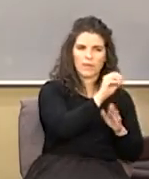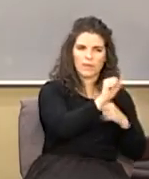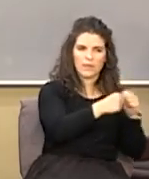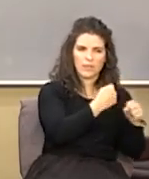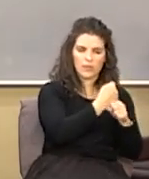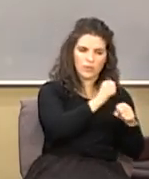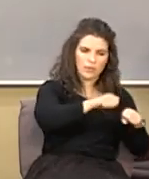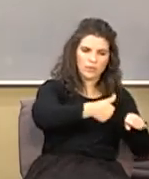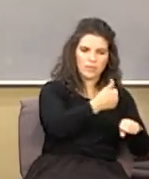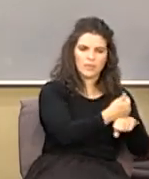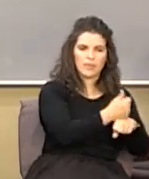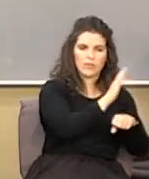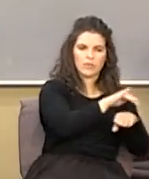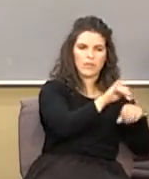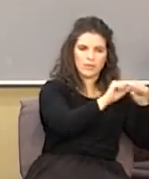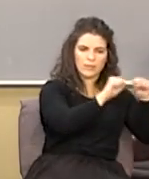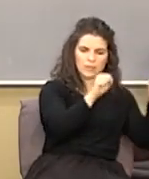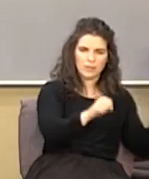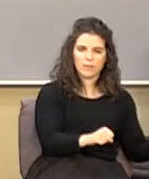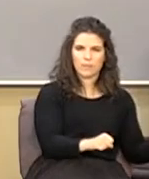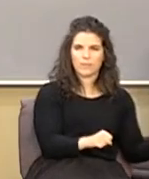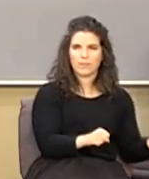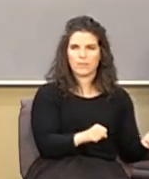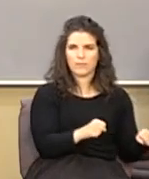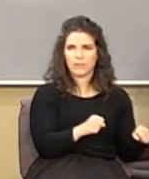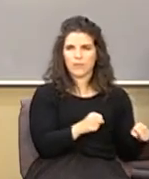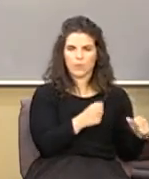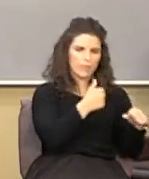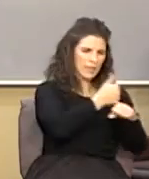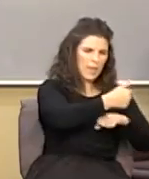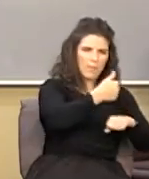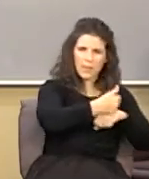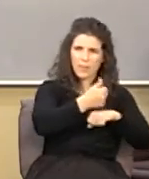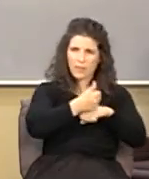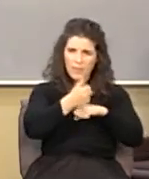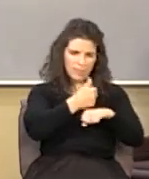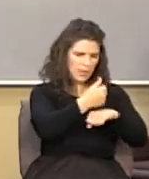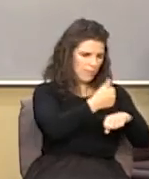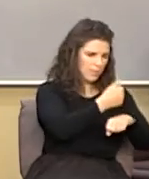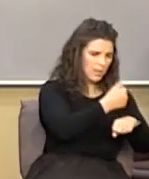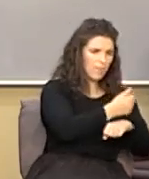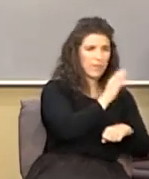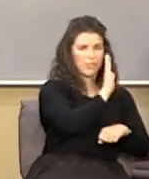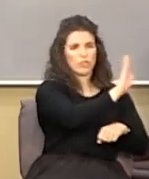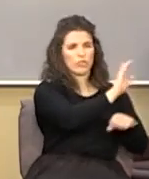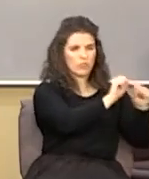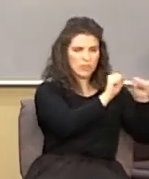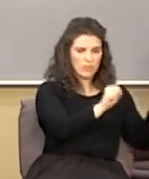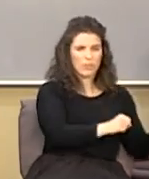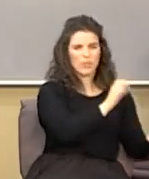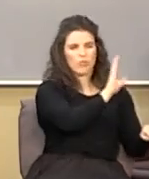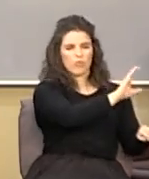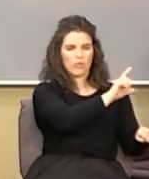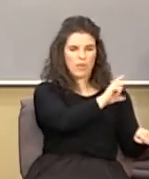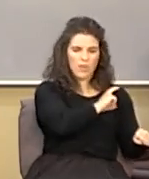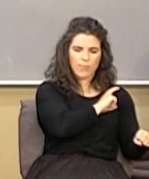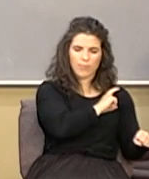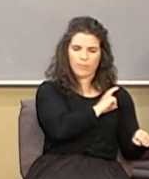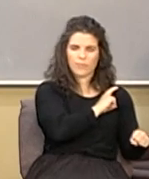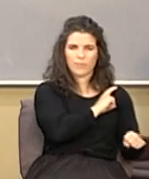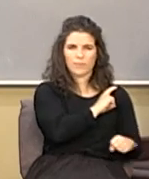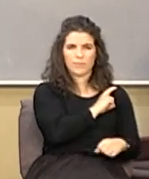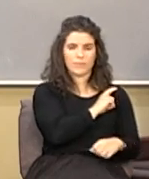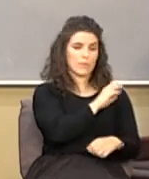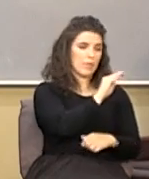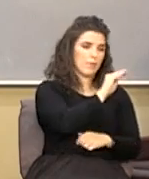set that system up everybody likes to blame somebody else but it's their he's their guy they have